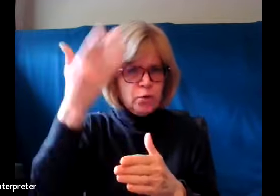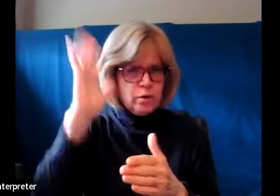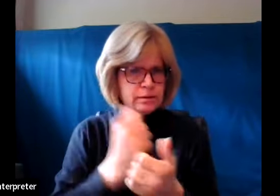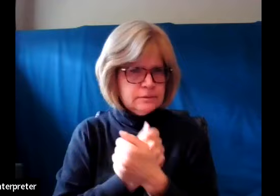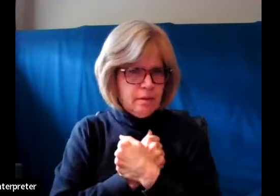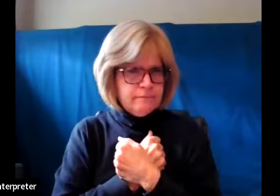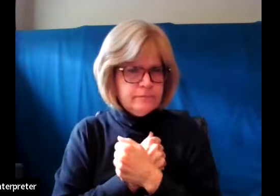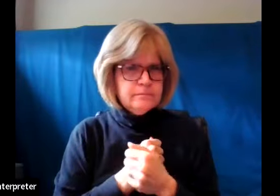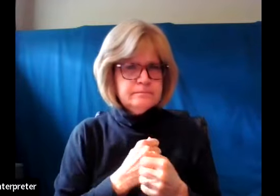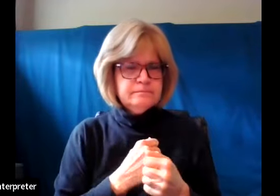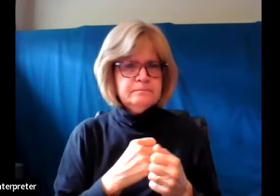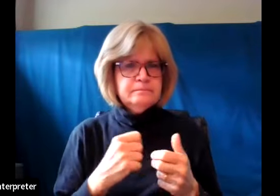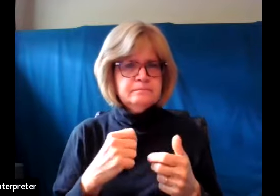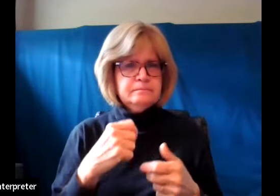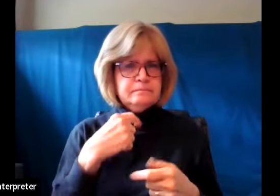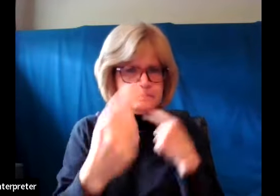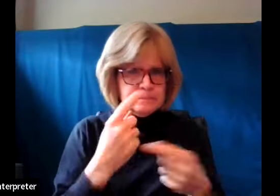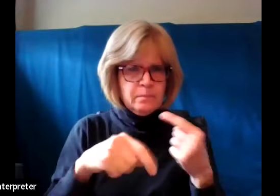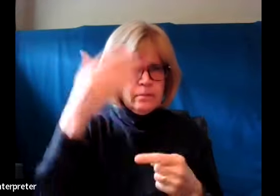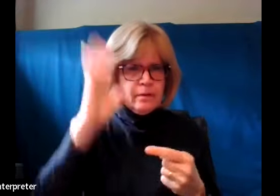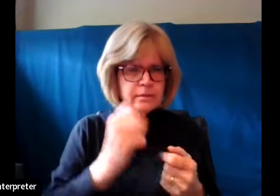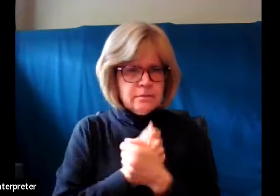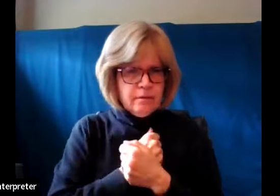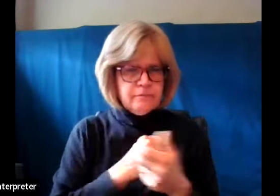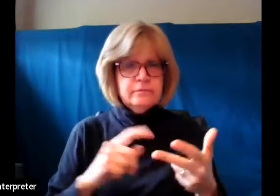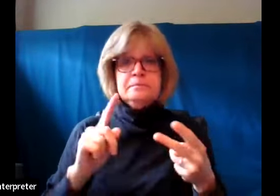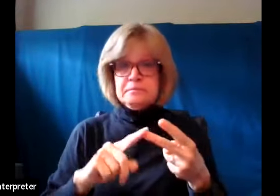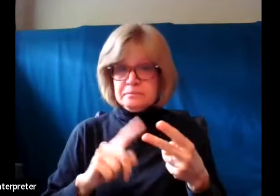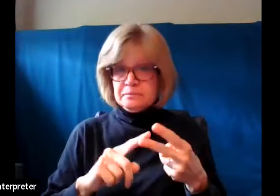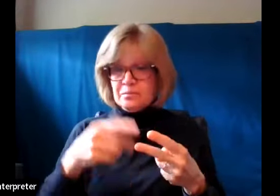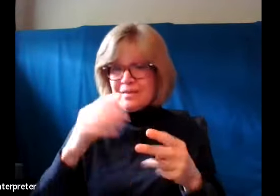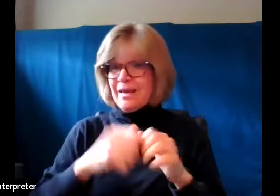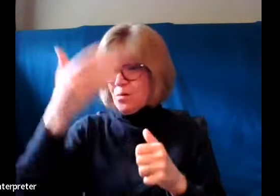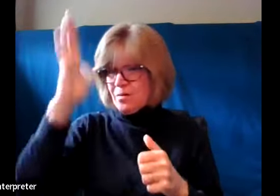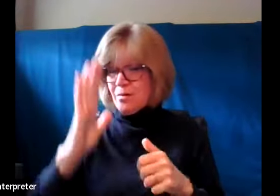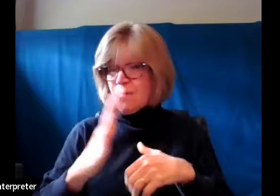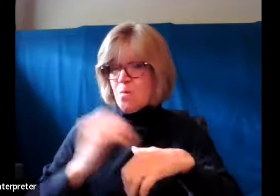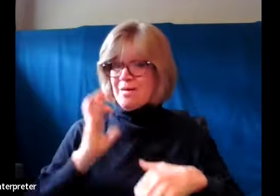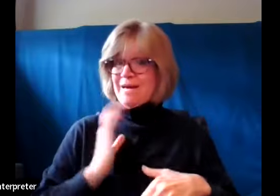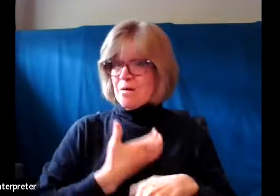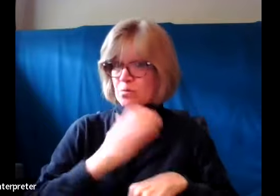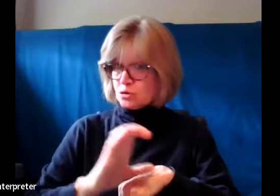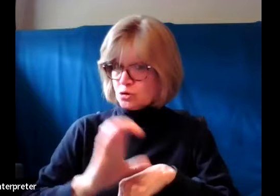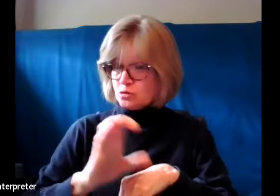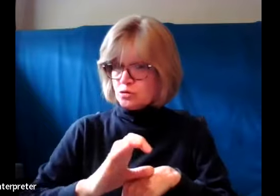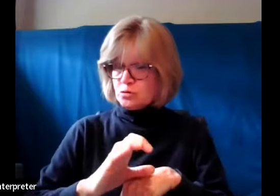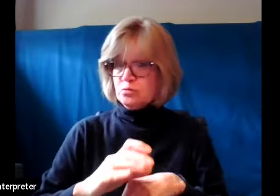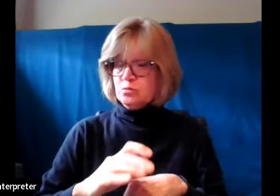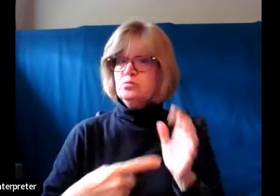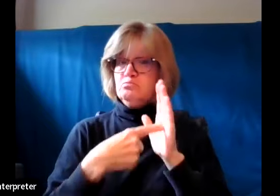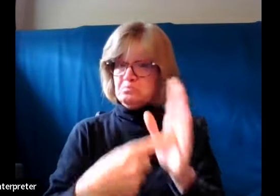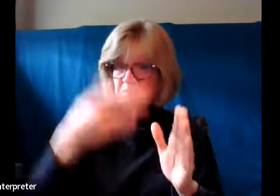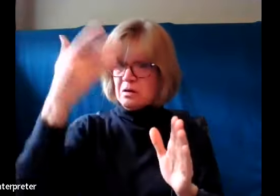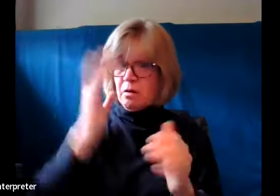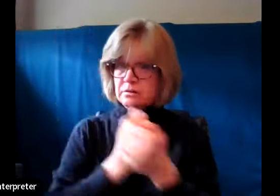And the second is, how is God calling us as Grove Church to witness to God's love in